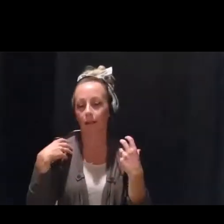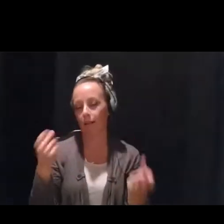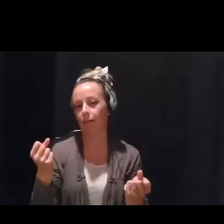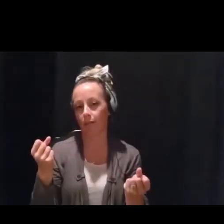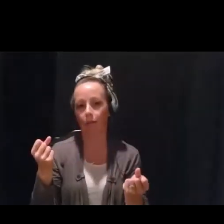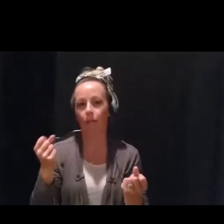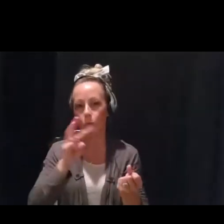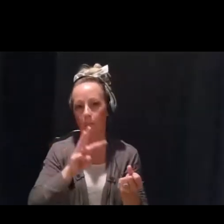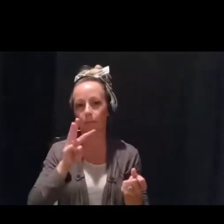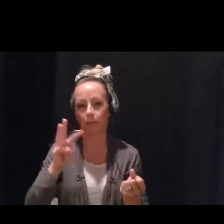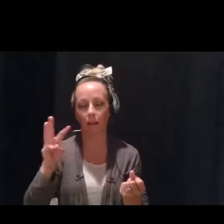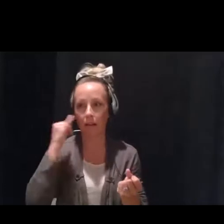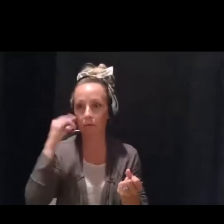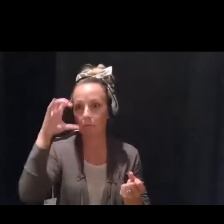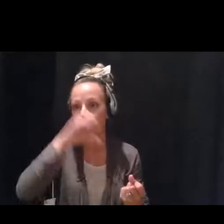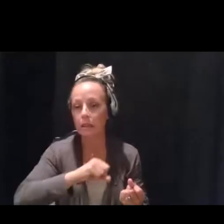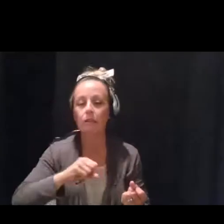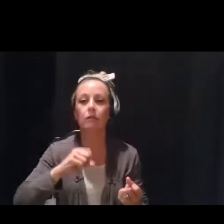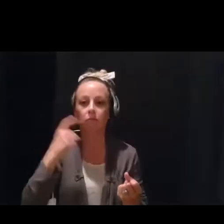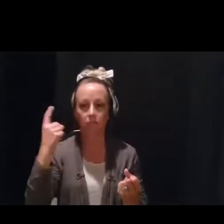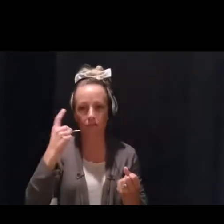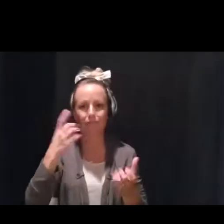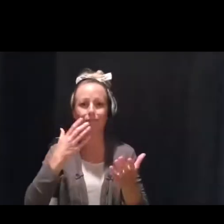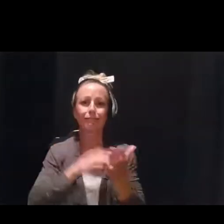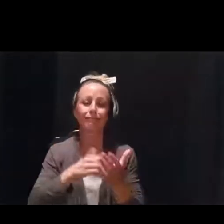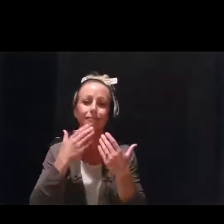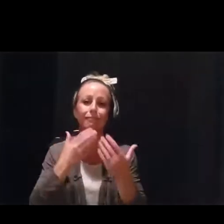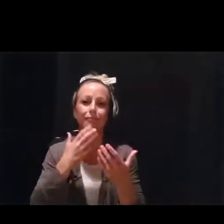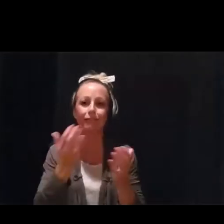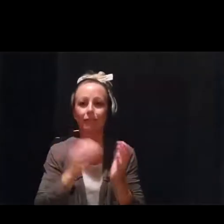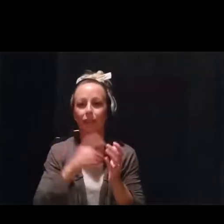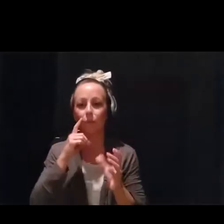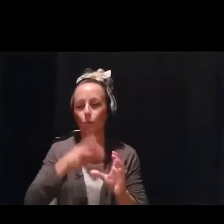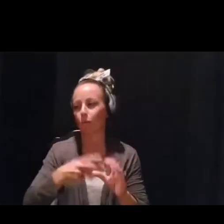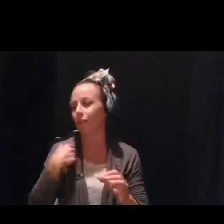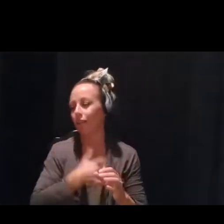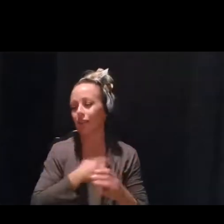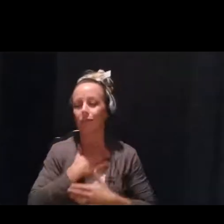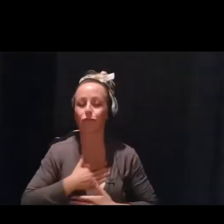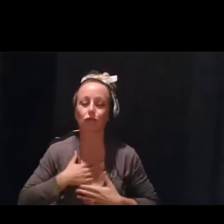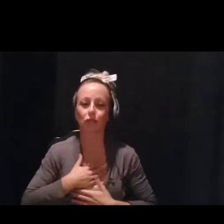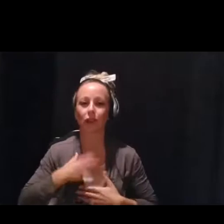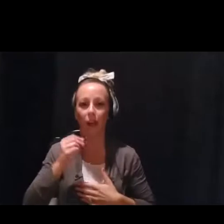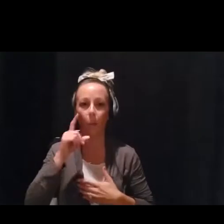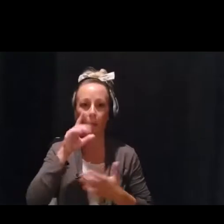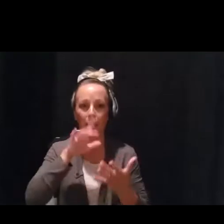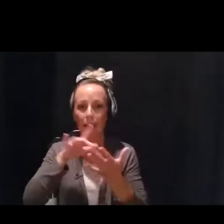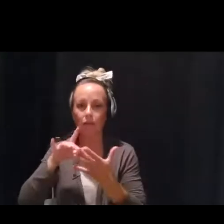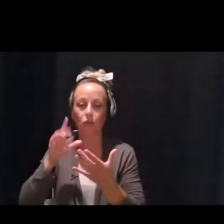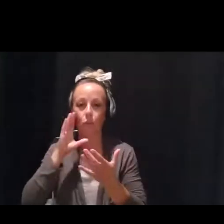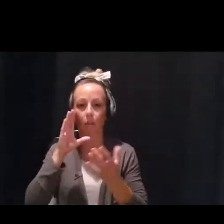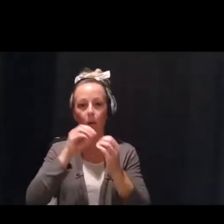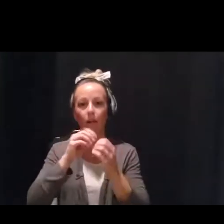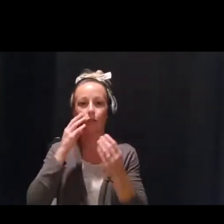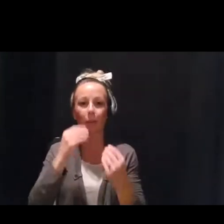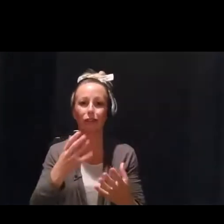missed at the beginning or throughout. So, again, thank you, everyone, for joining us. We appreciate this, and we'll be in touch with further information. Have a